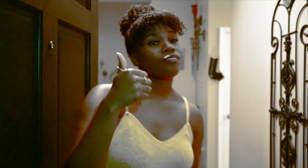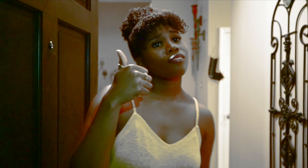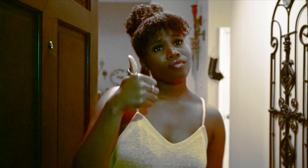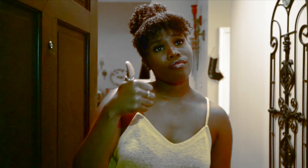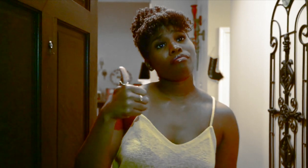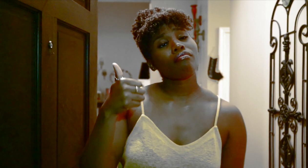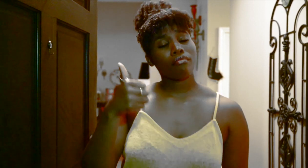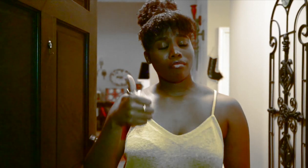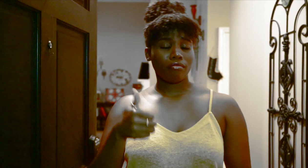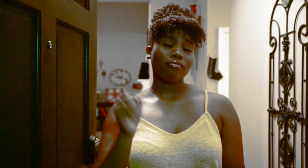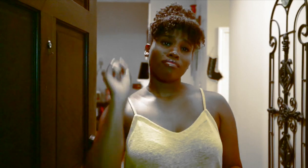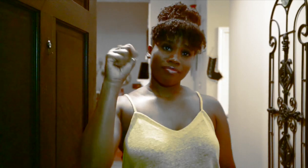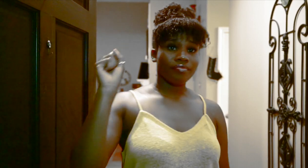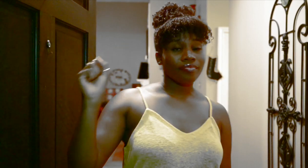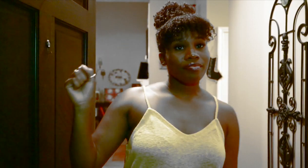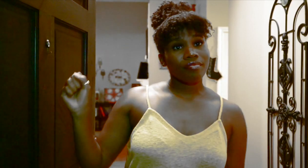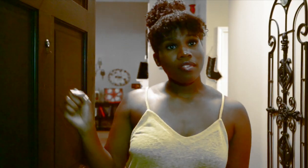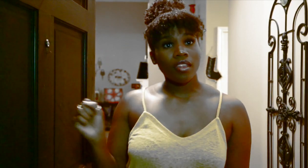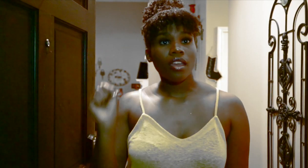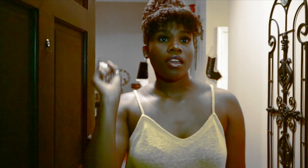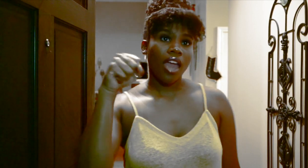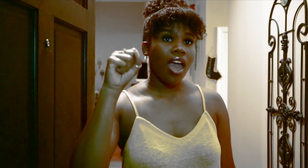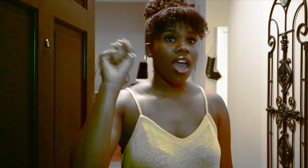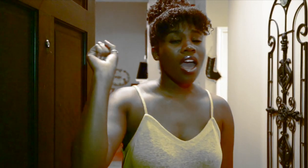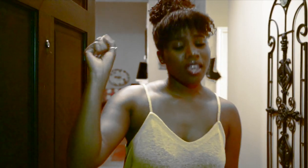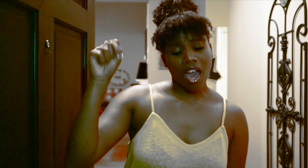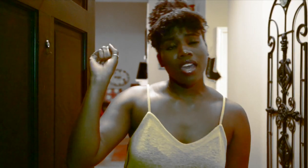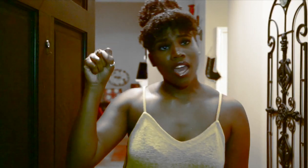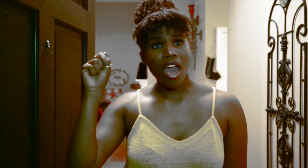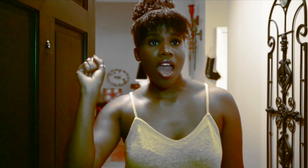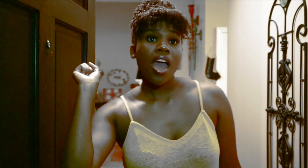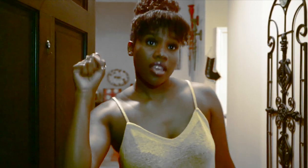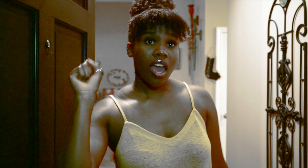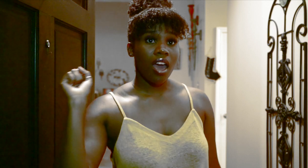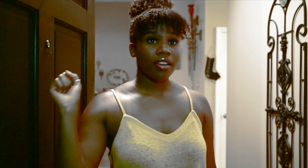yeah, yeah, yeah, yeah, yeah